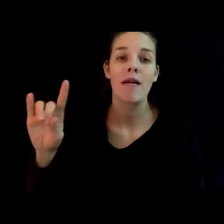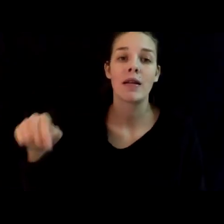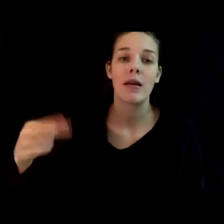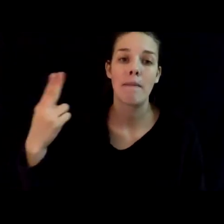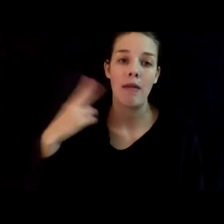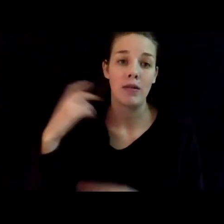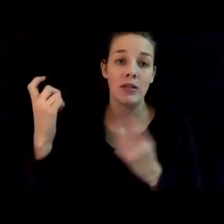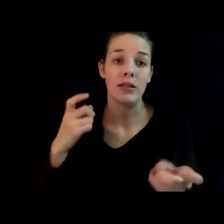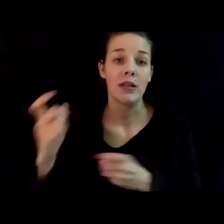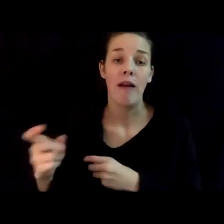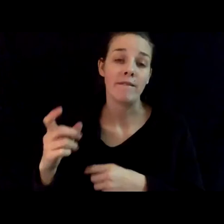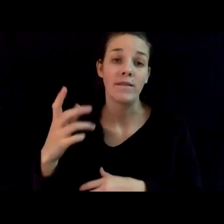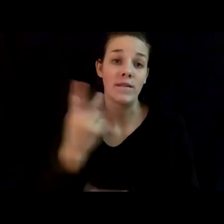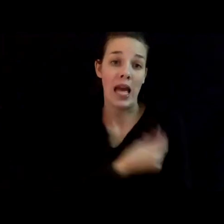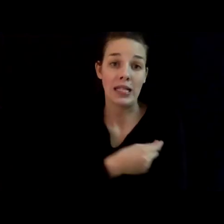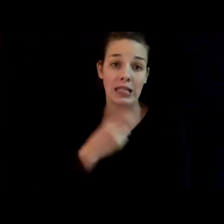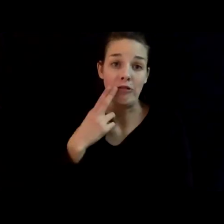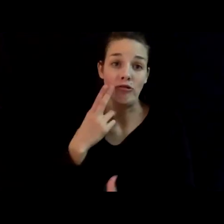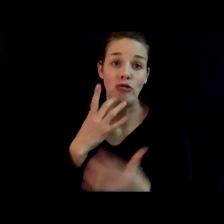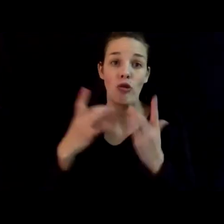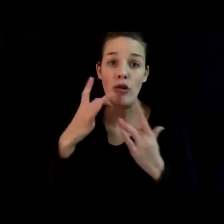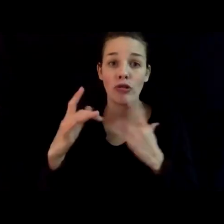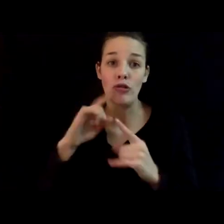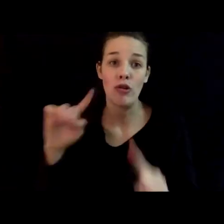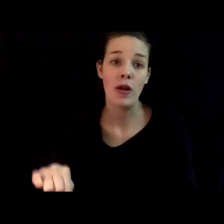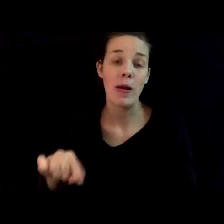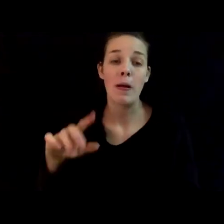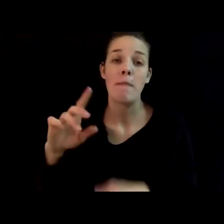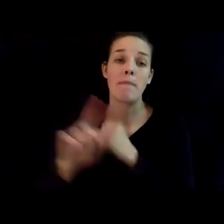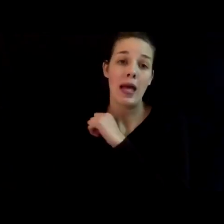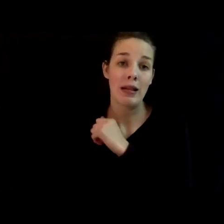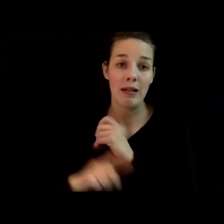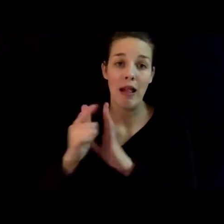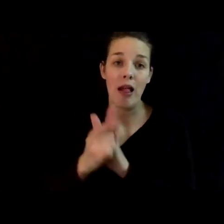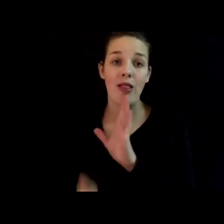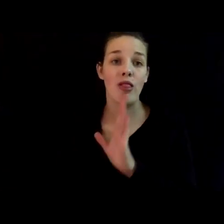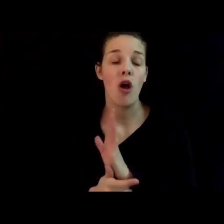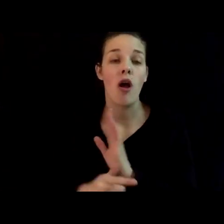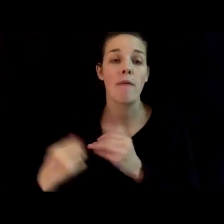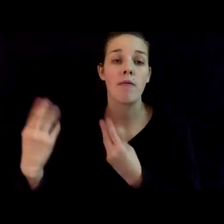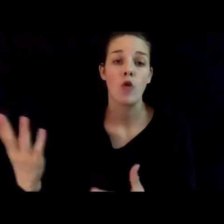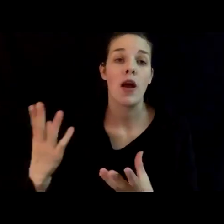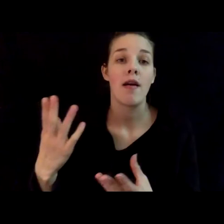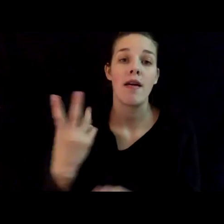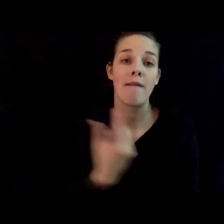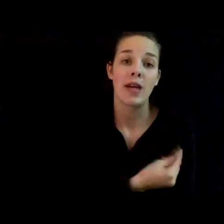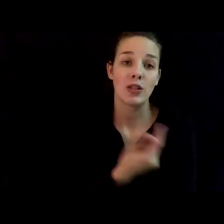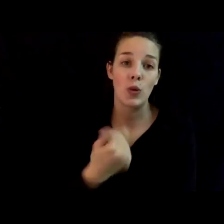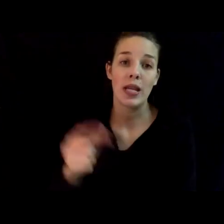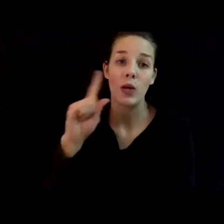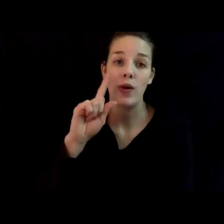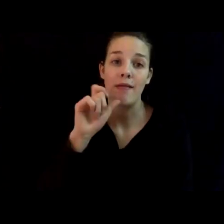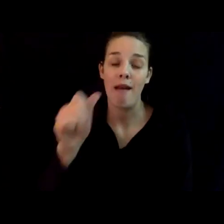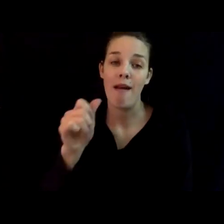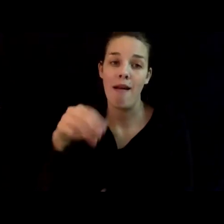vaccine shortage order that prohibits under penalty of law or license action providing vaccine to anyone, not in